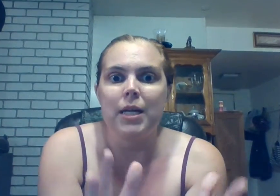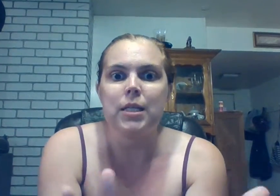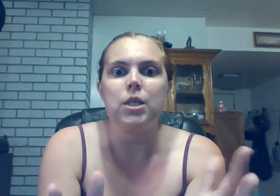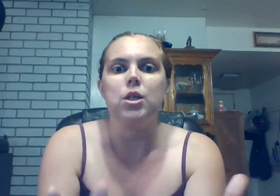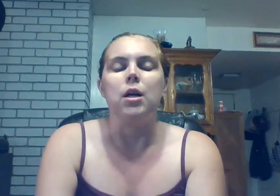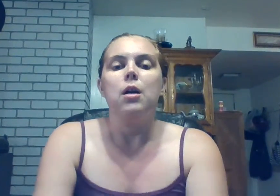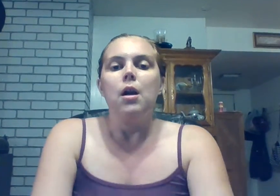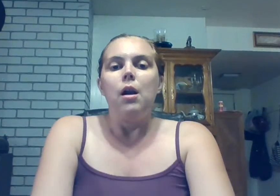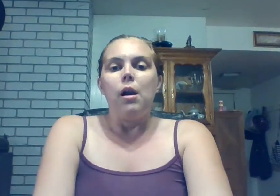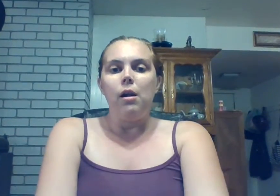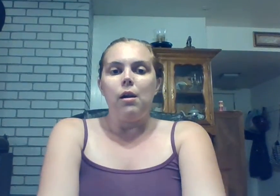my sister